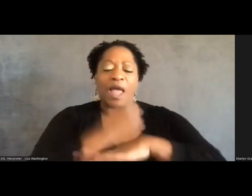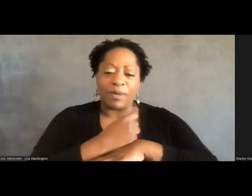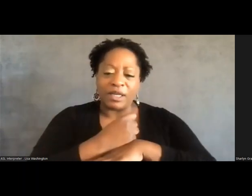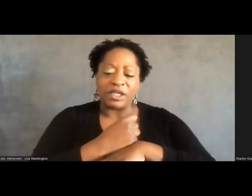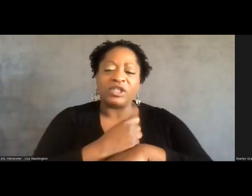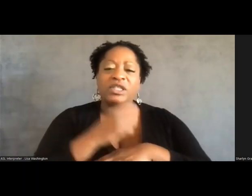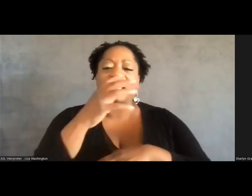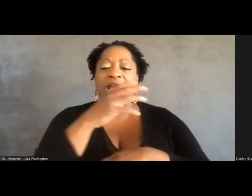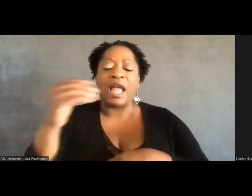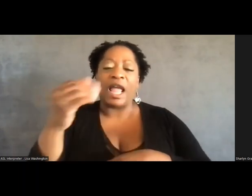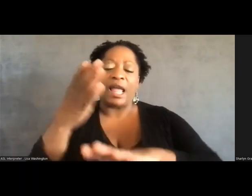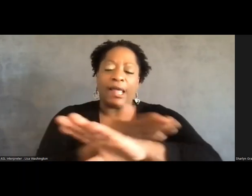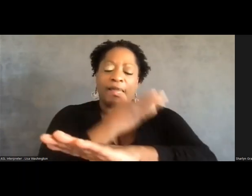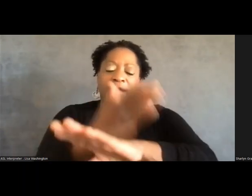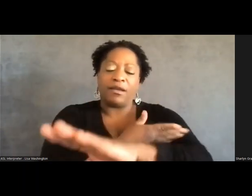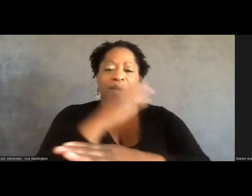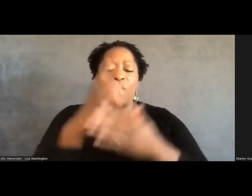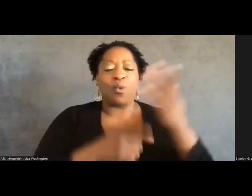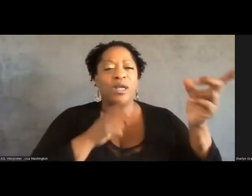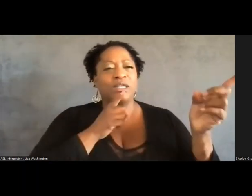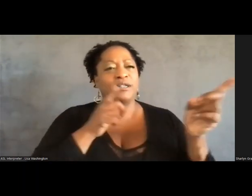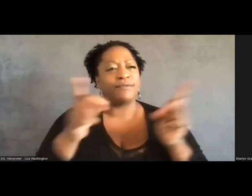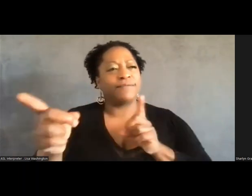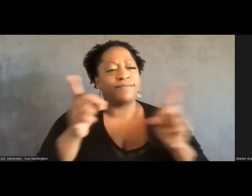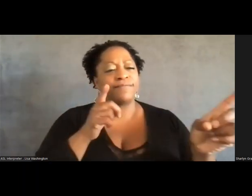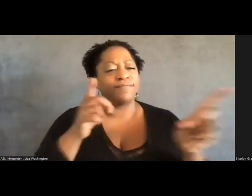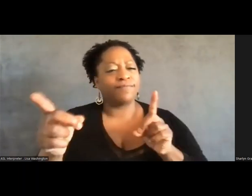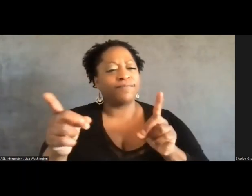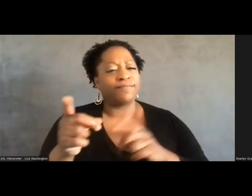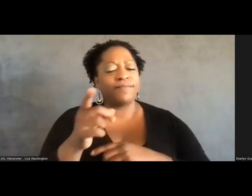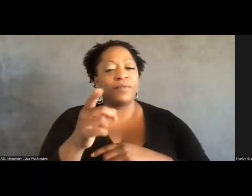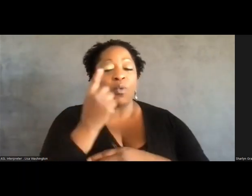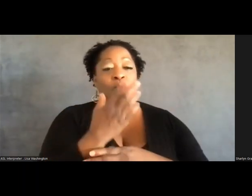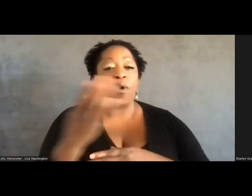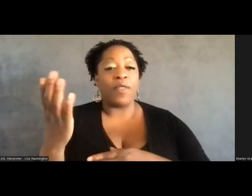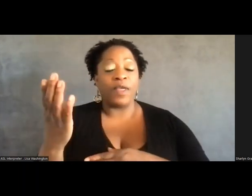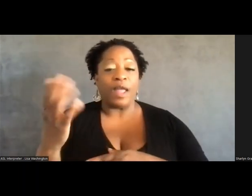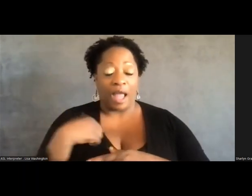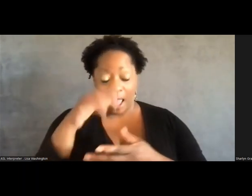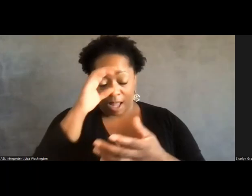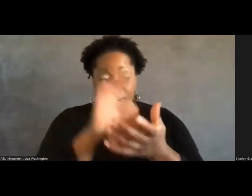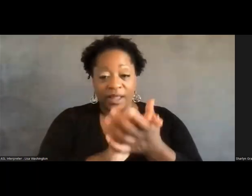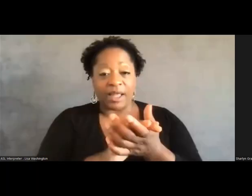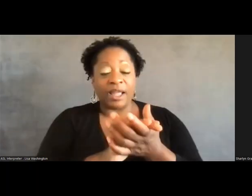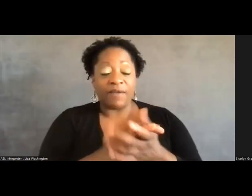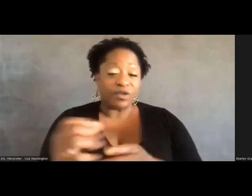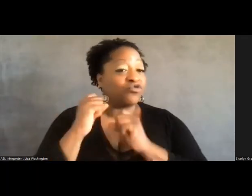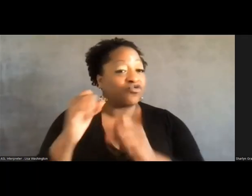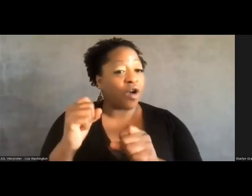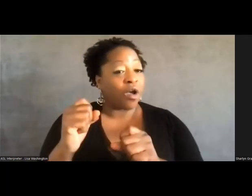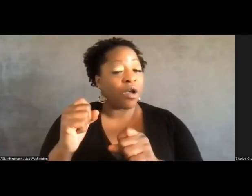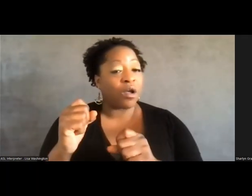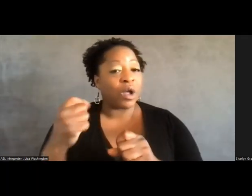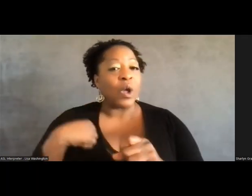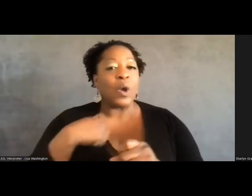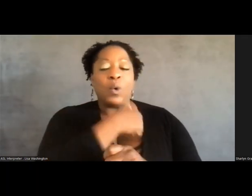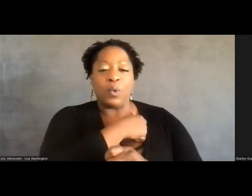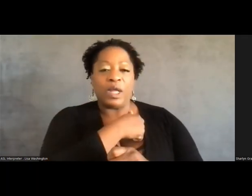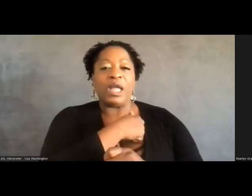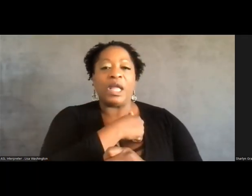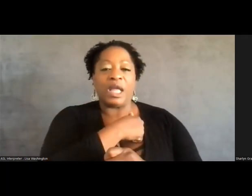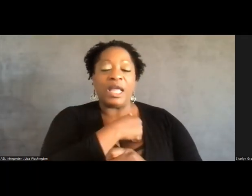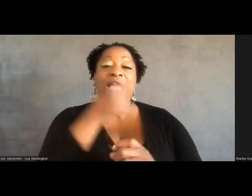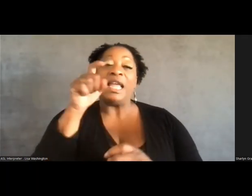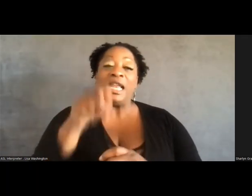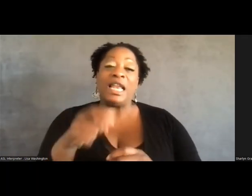I think one thing that, um, one thing that I believe deeply is that we, obviously, we need both.